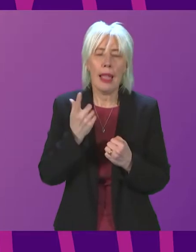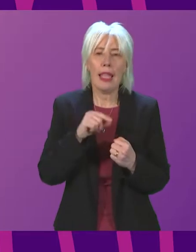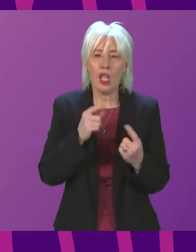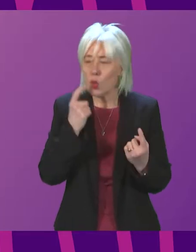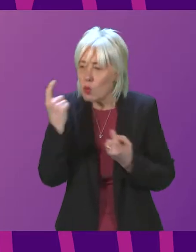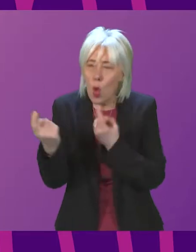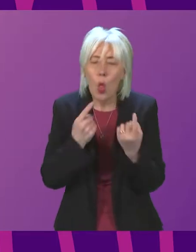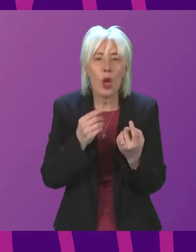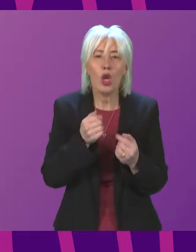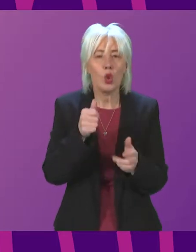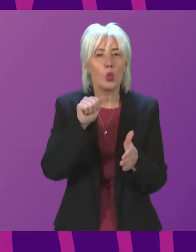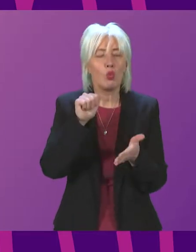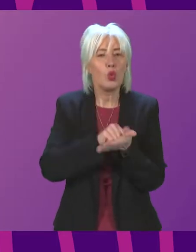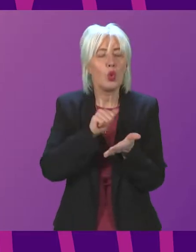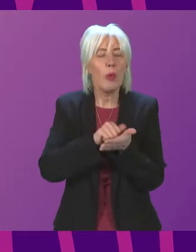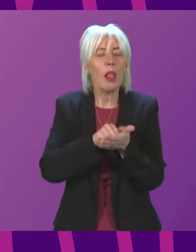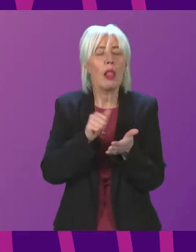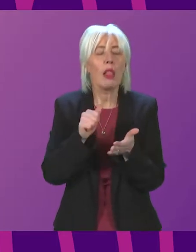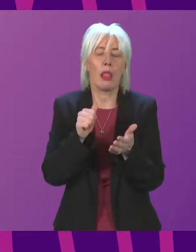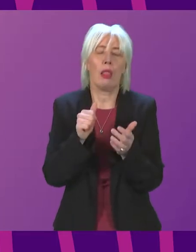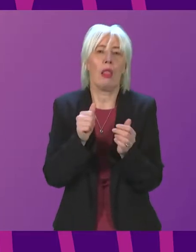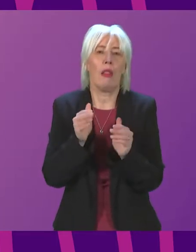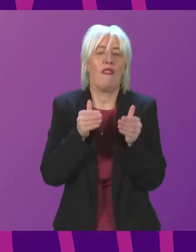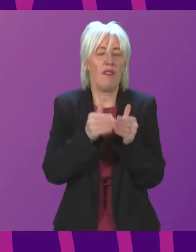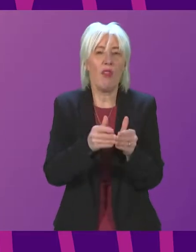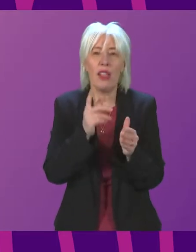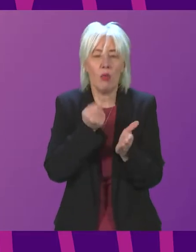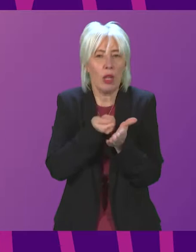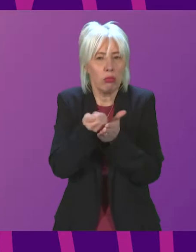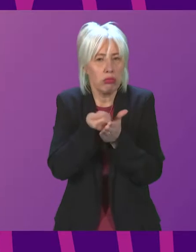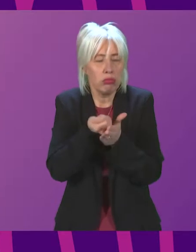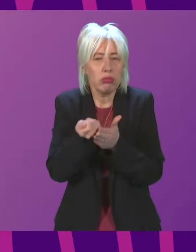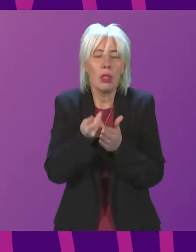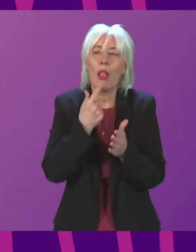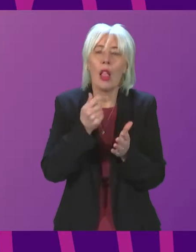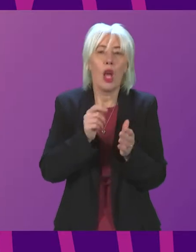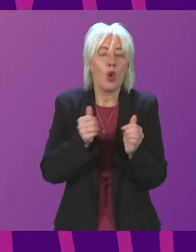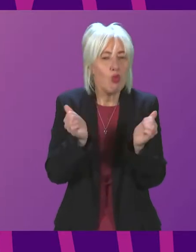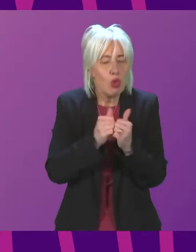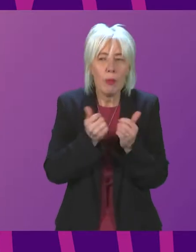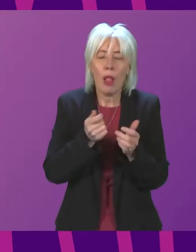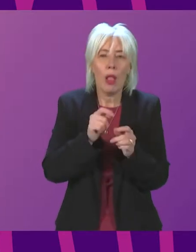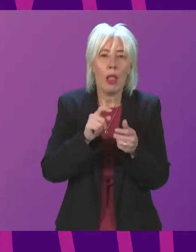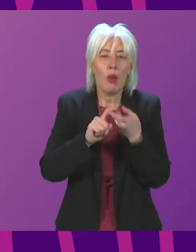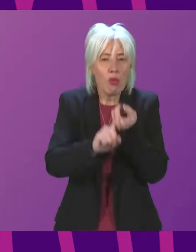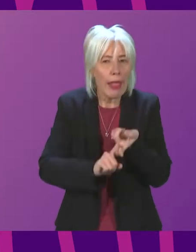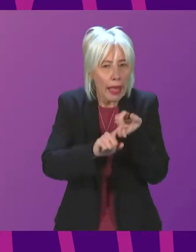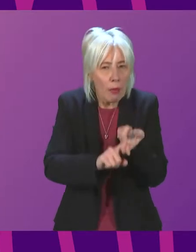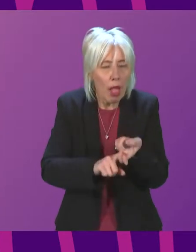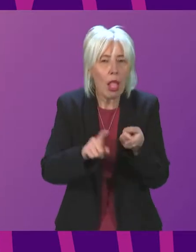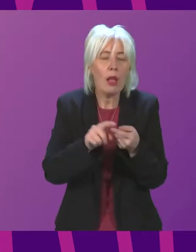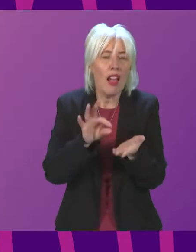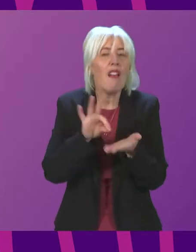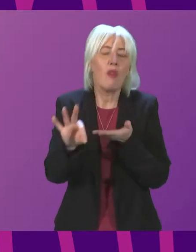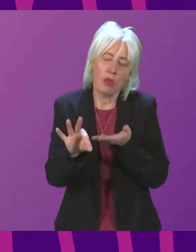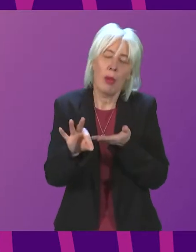to look for suitable vessels for charter on a temporary basis and where this would be considered suitable reliable and it has to also be affordable and